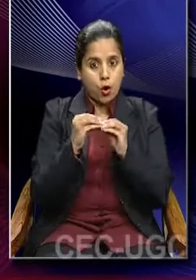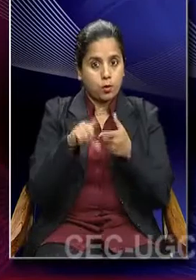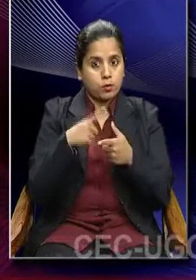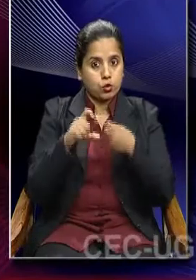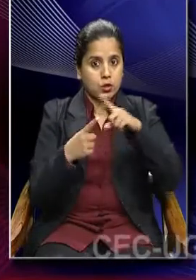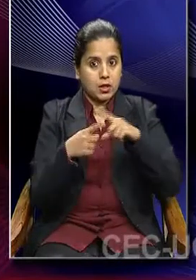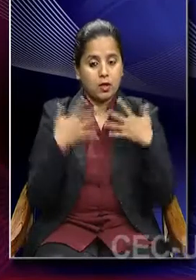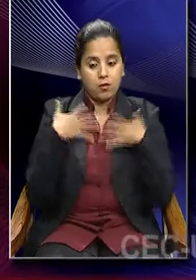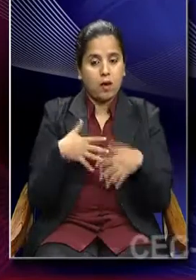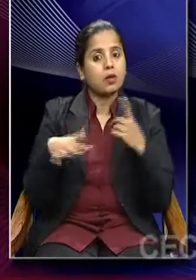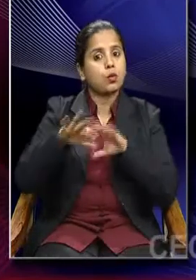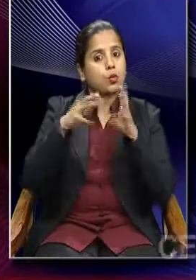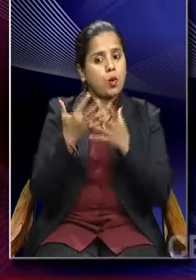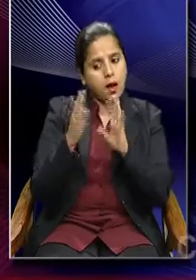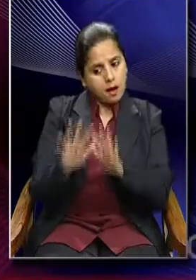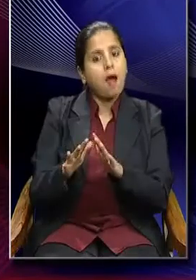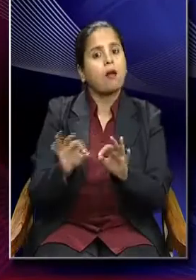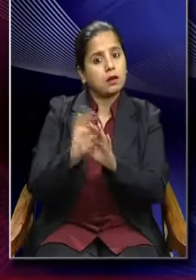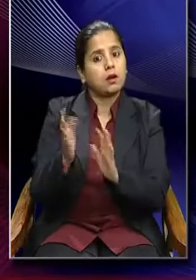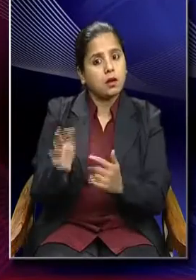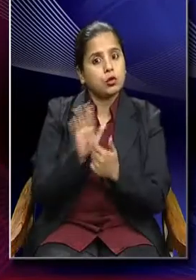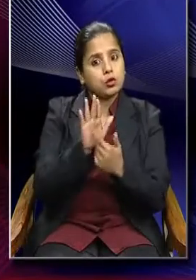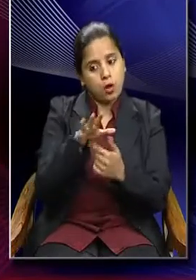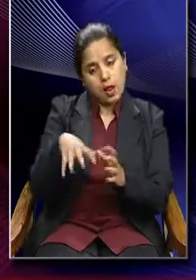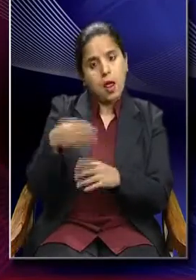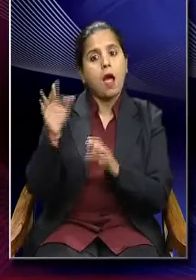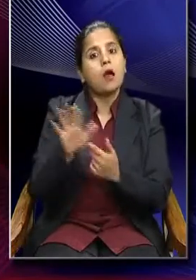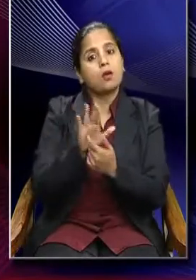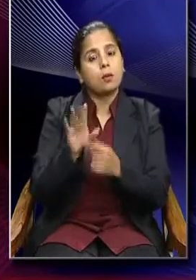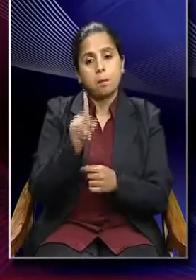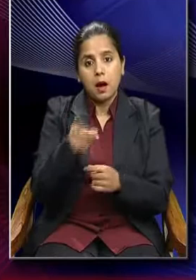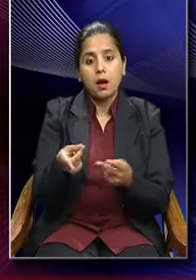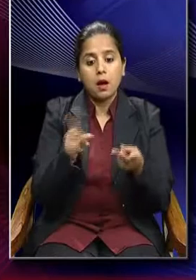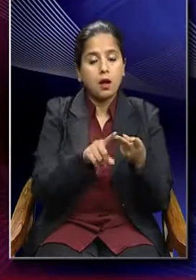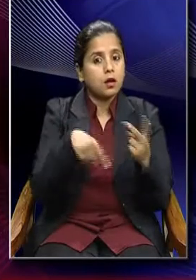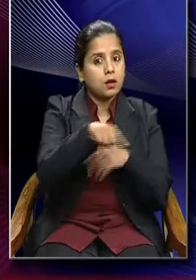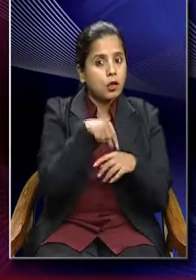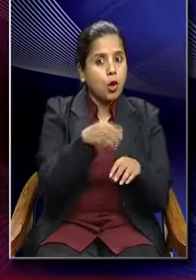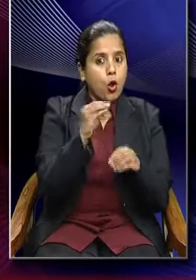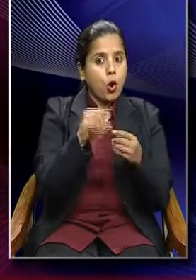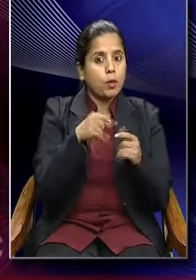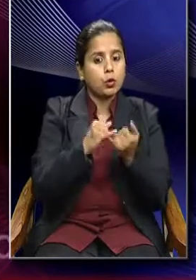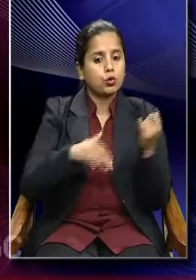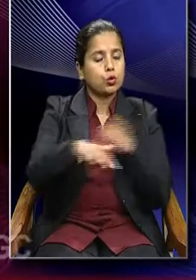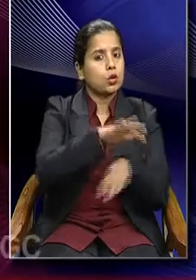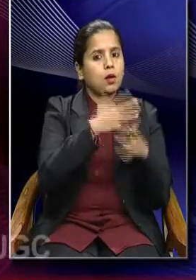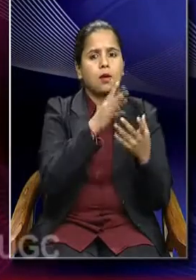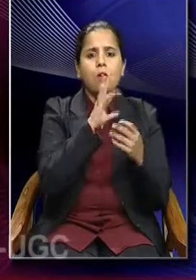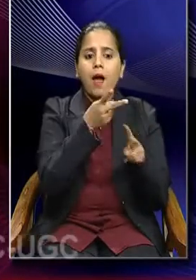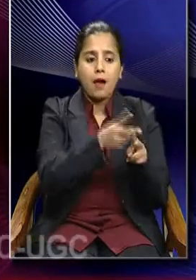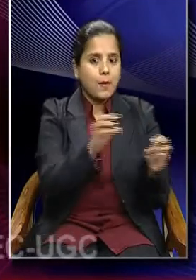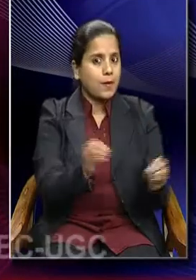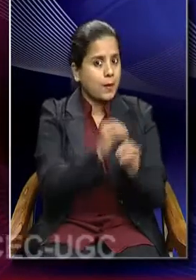do exist physically. So, it is out there. Whereas, objects in the social world do not exist